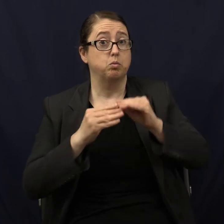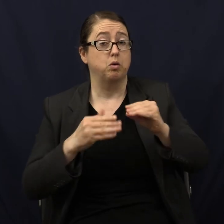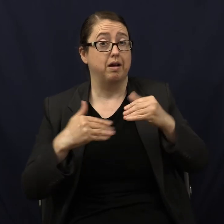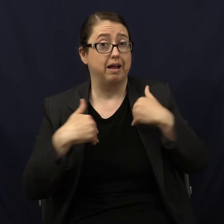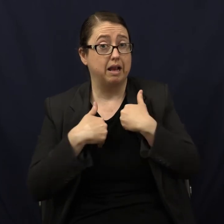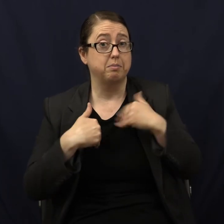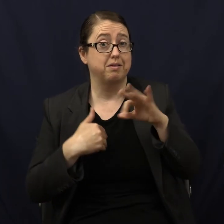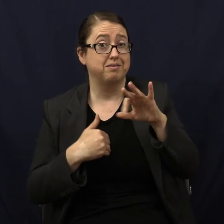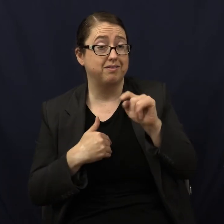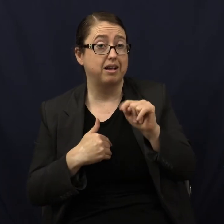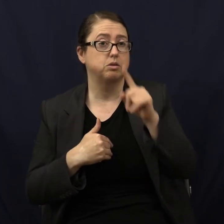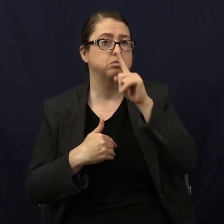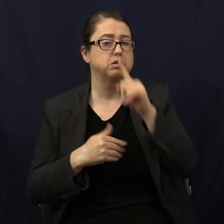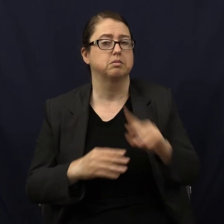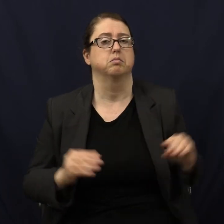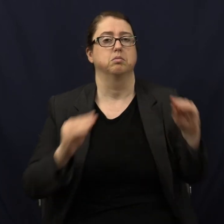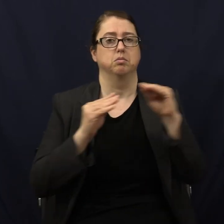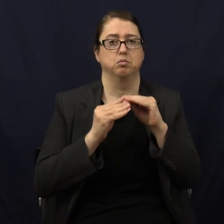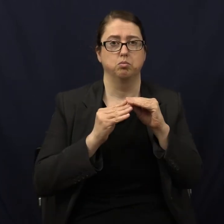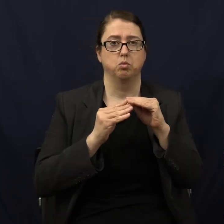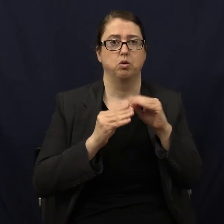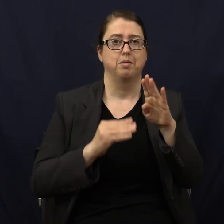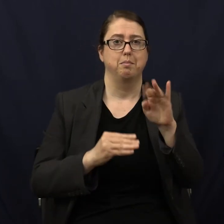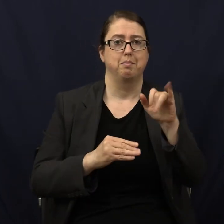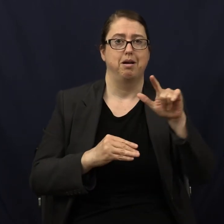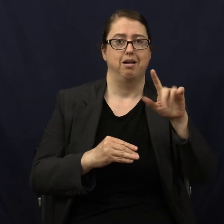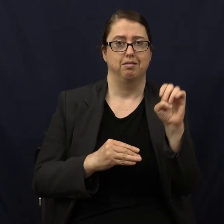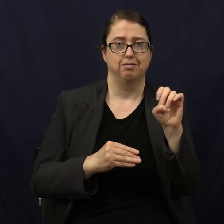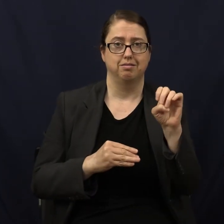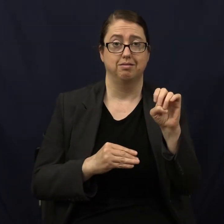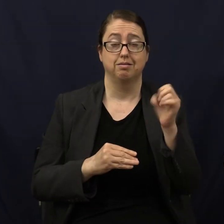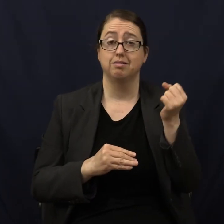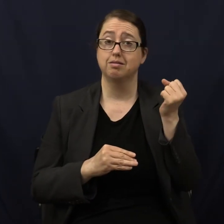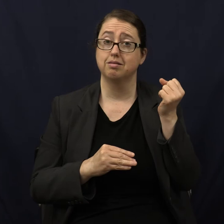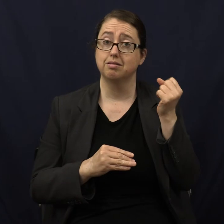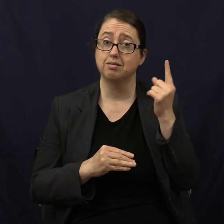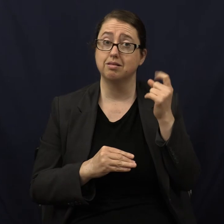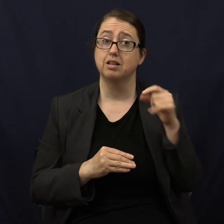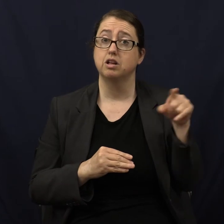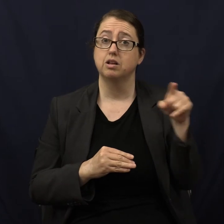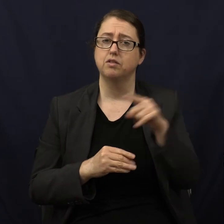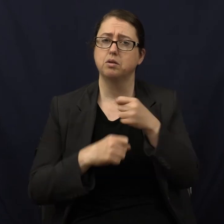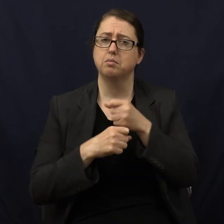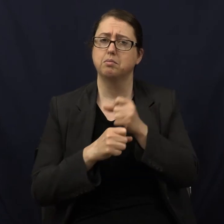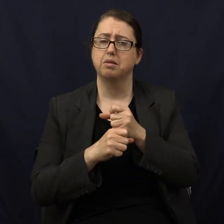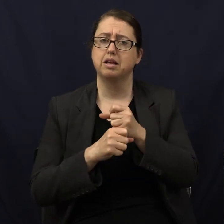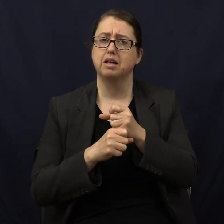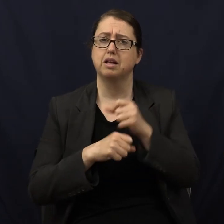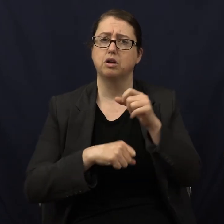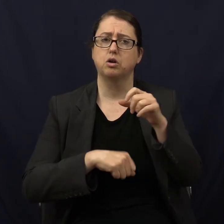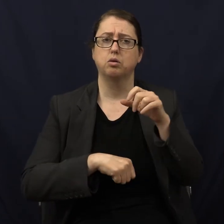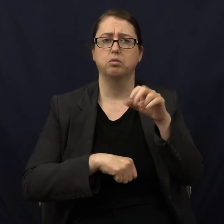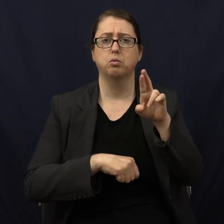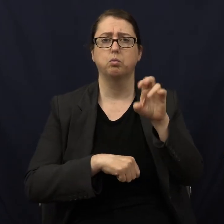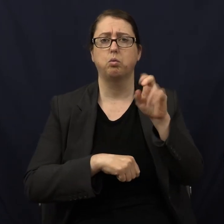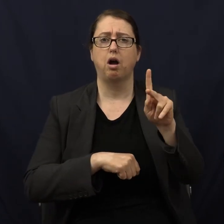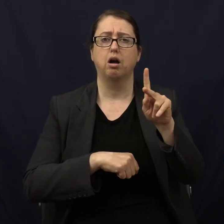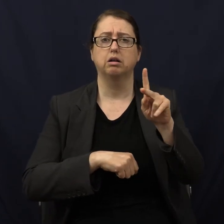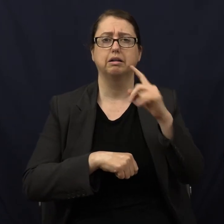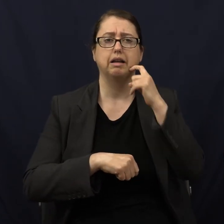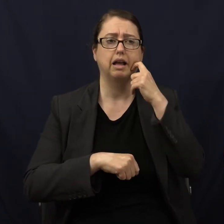fats, you produce a higher concentration of bile. However, has anyone ever made rock candy? Has ever made rock candy?